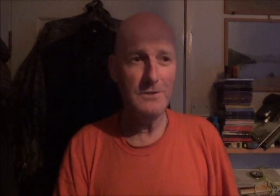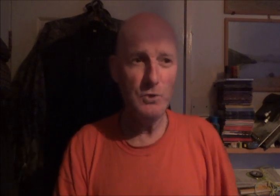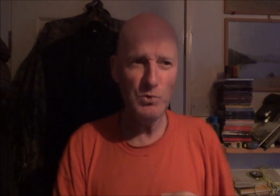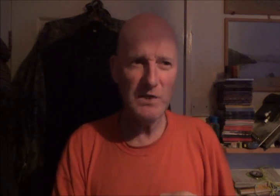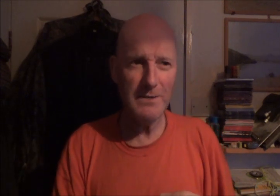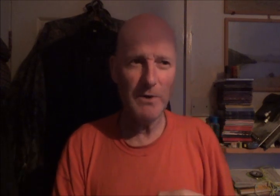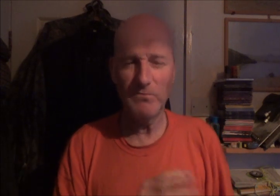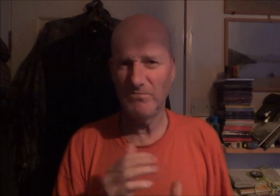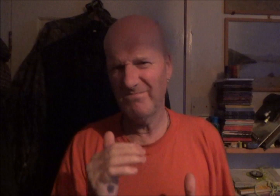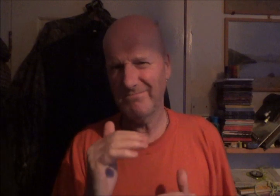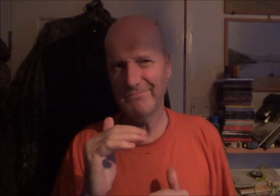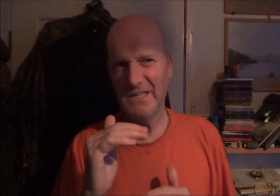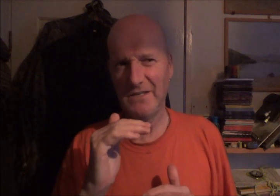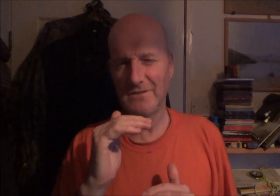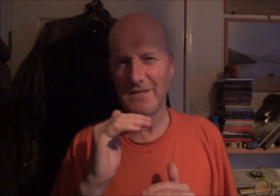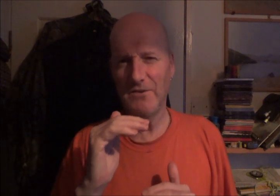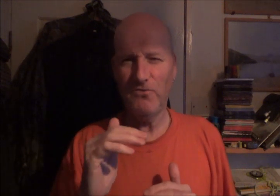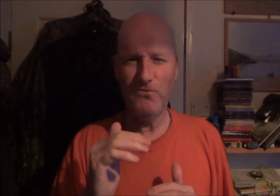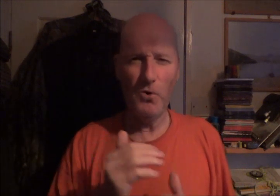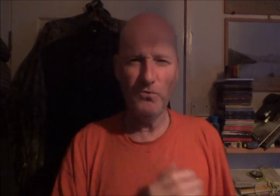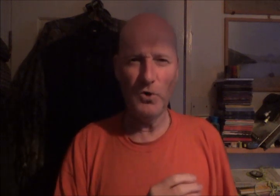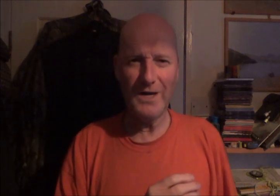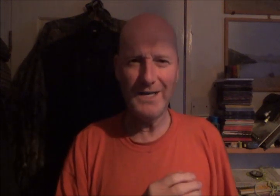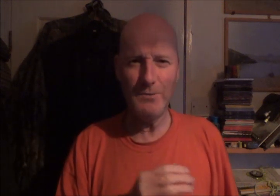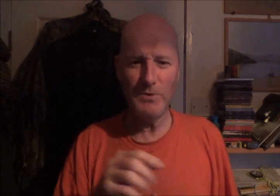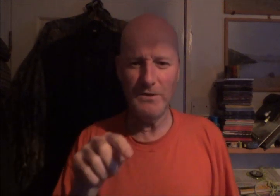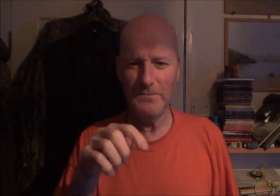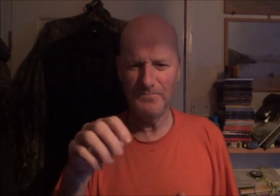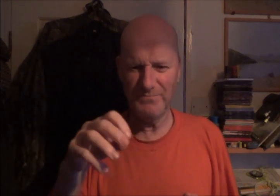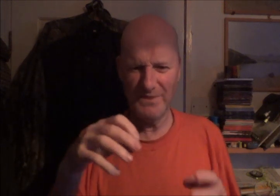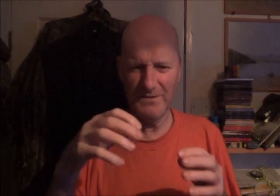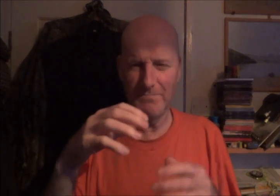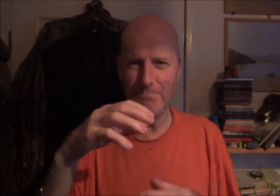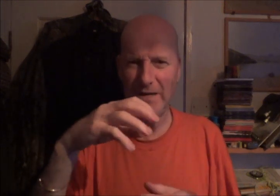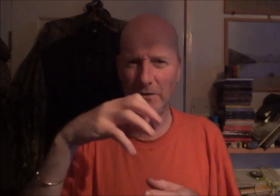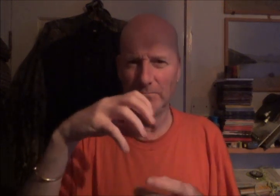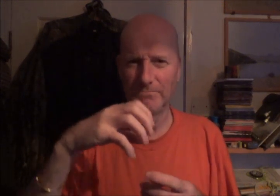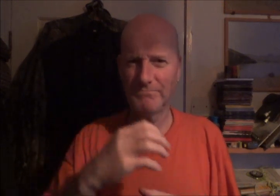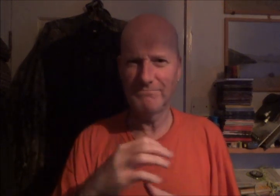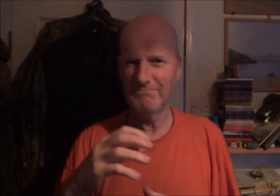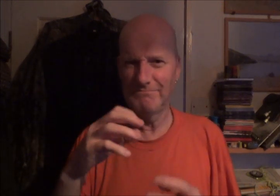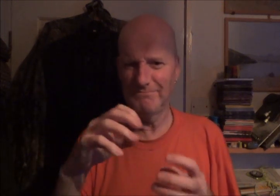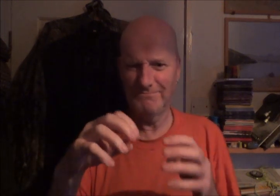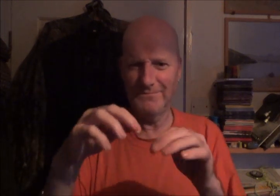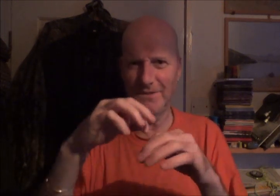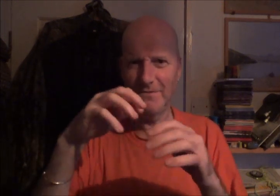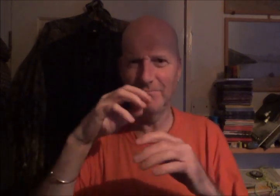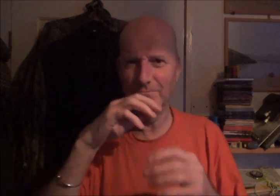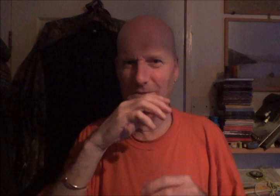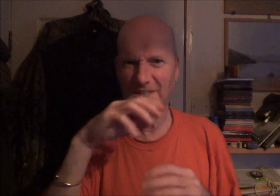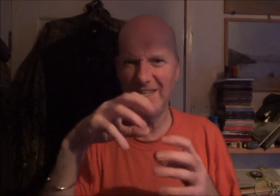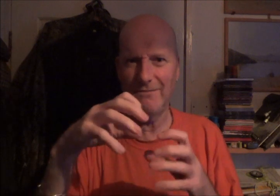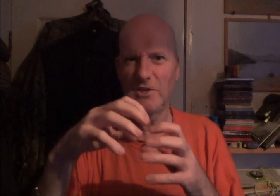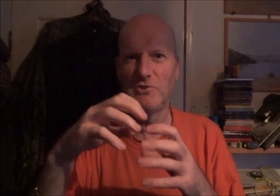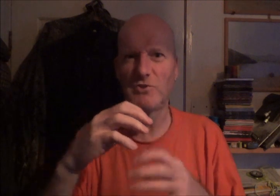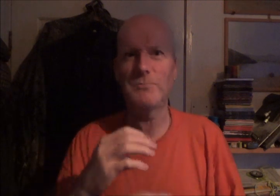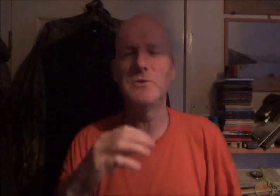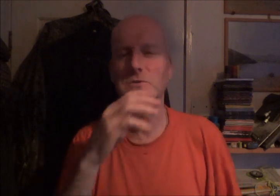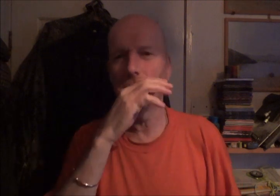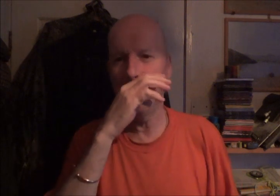Usually about, say, four foot high with a metal contraption sort